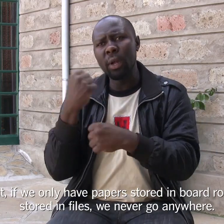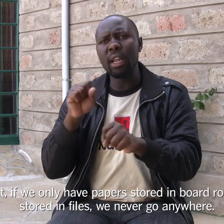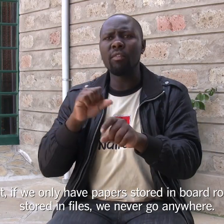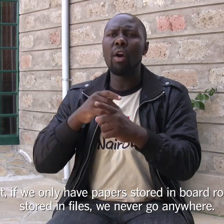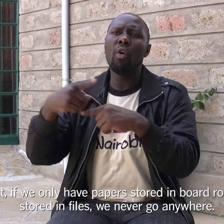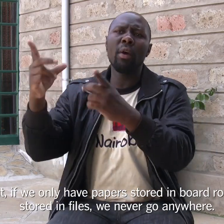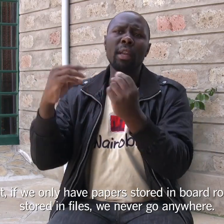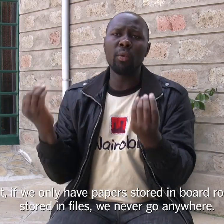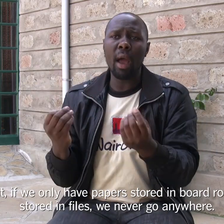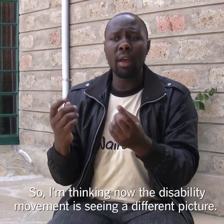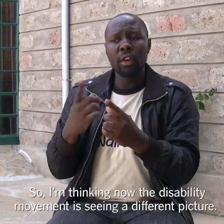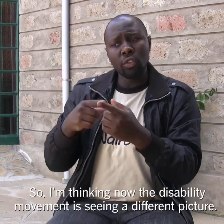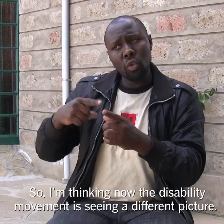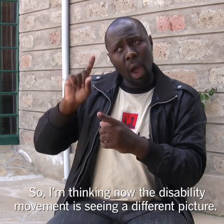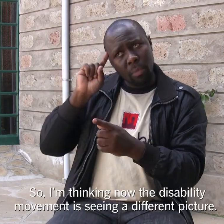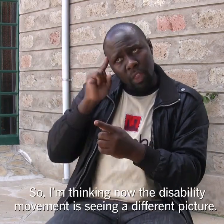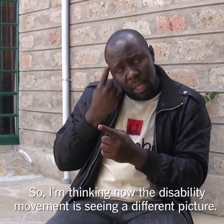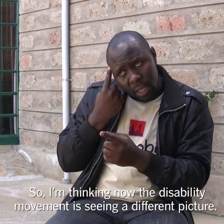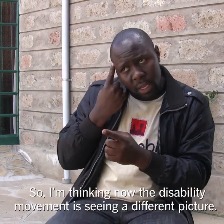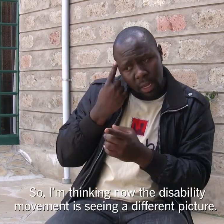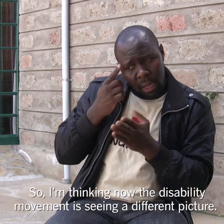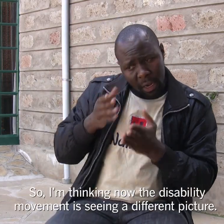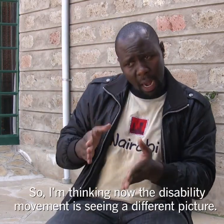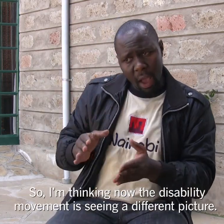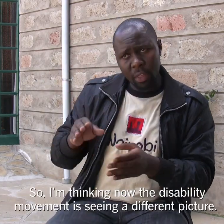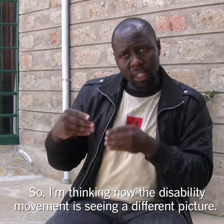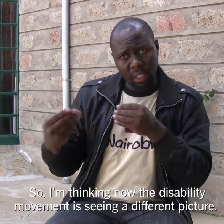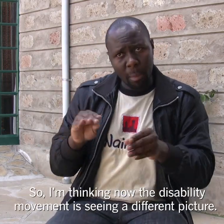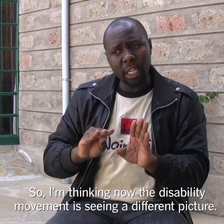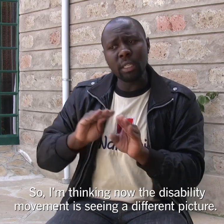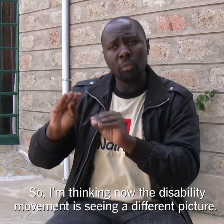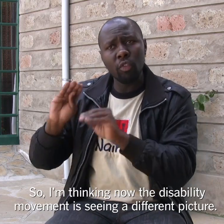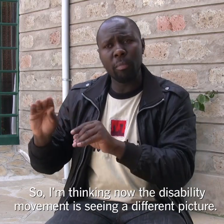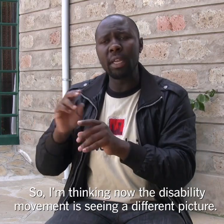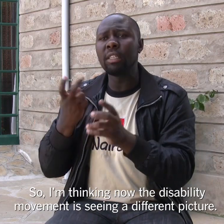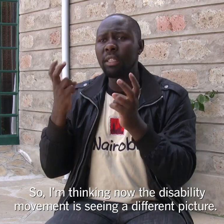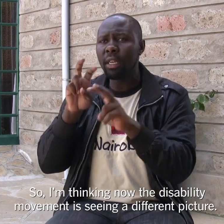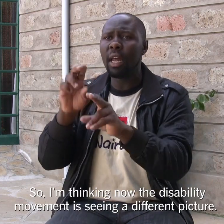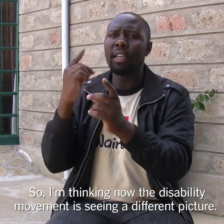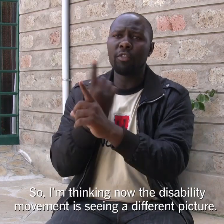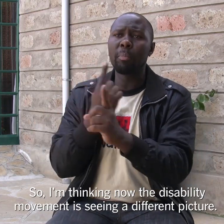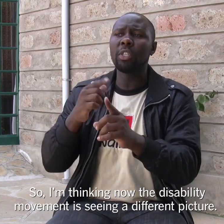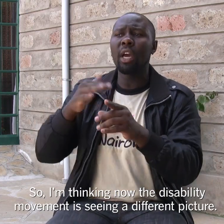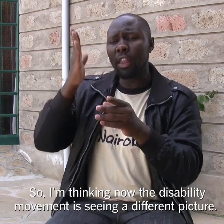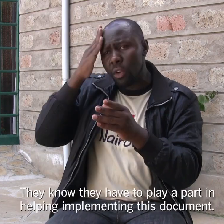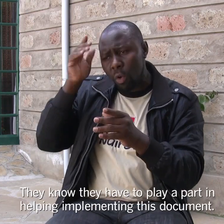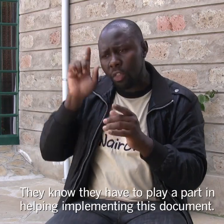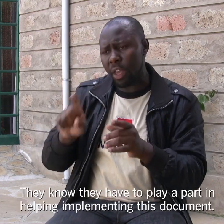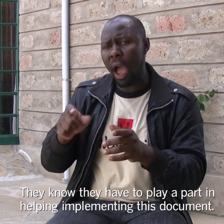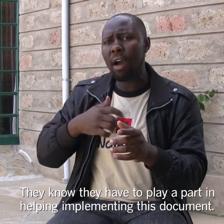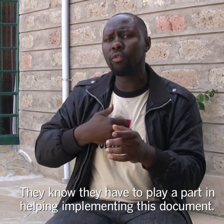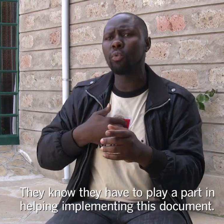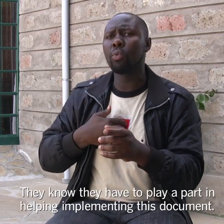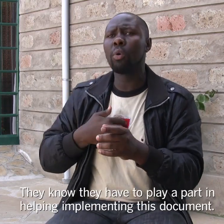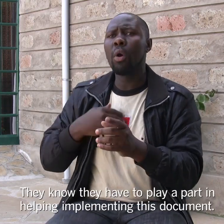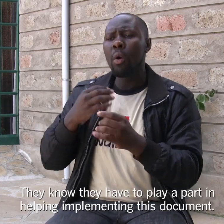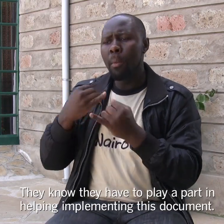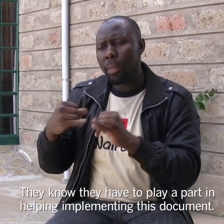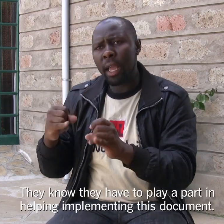we'll never go anywhere. So I'm thinking now the disability movement is seeing a different picture. They know they have to play